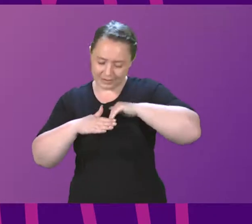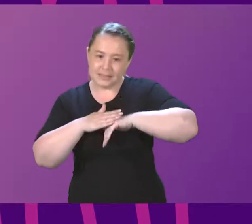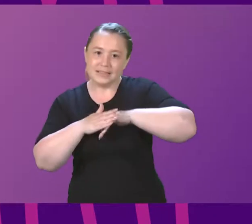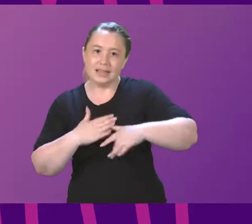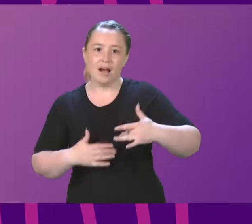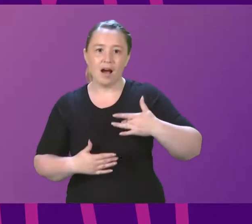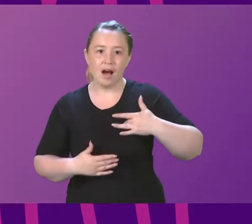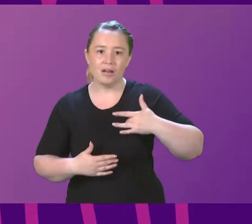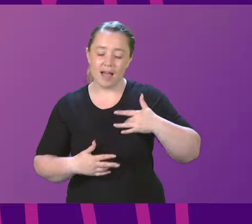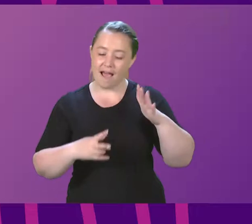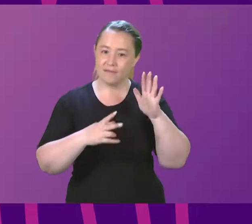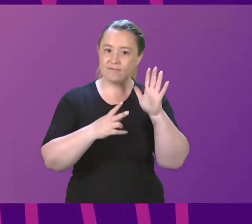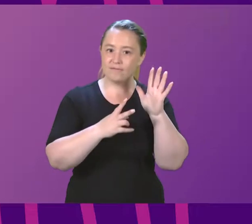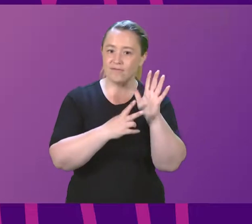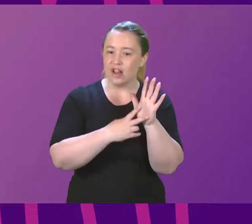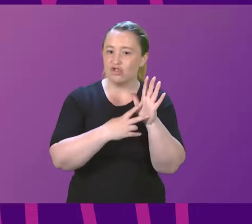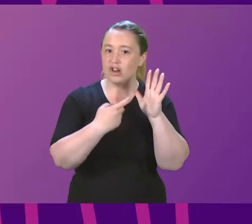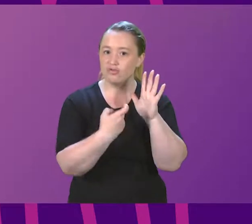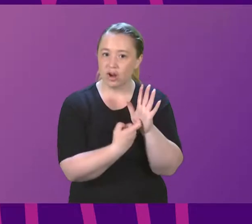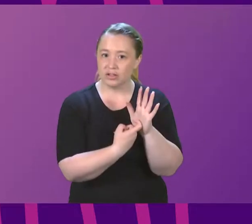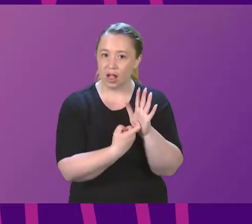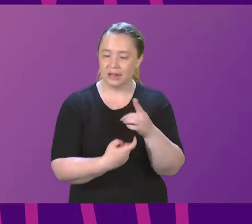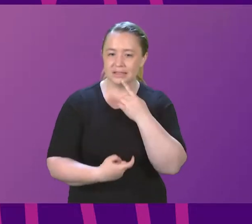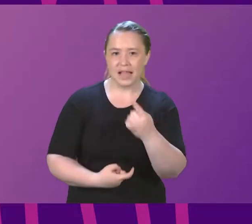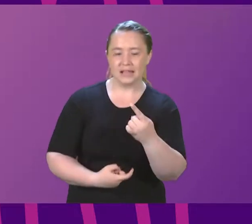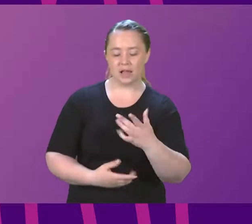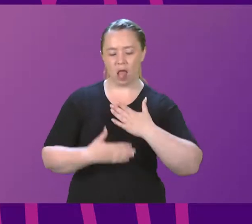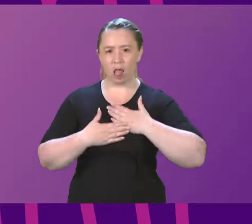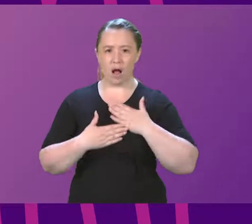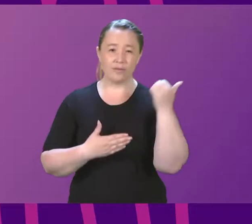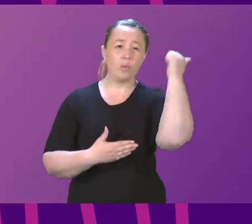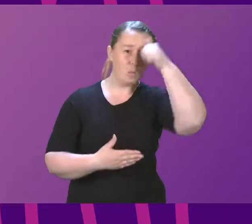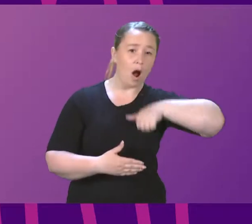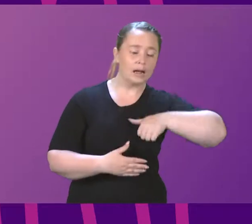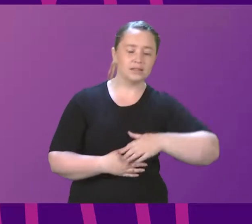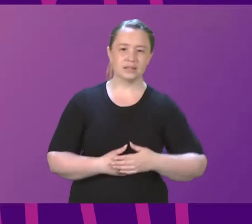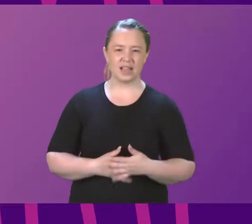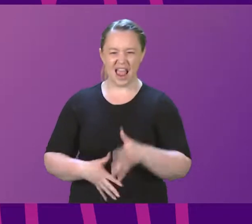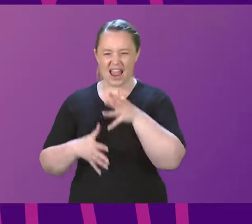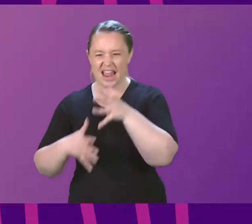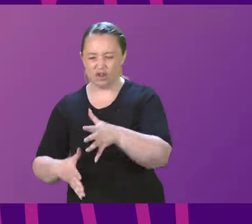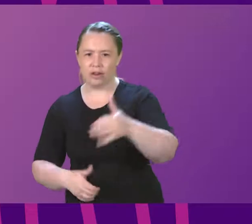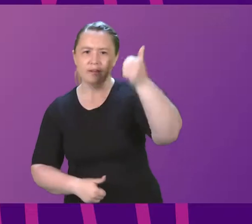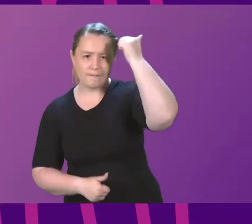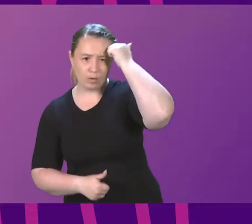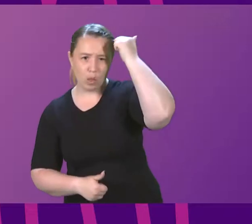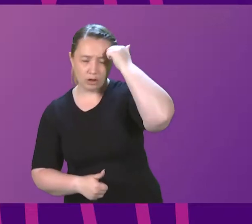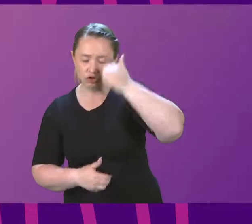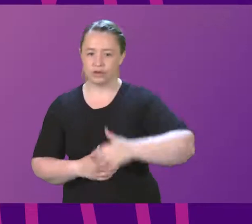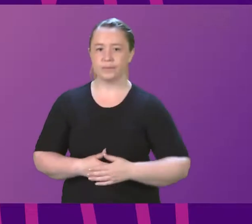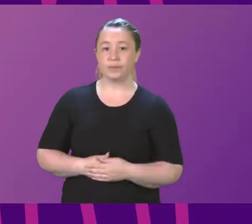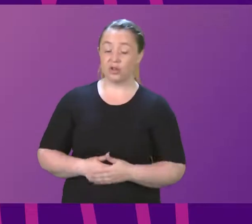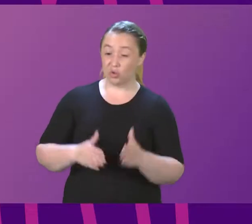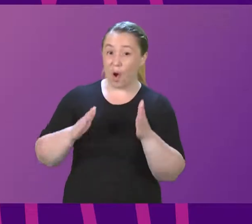Russell, the philosopher, puts it, love is wise and hatred is foolish. We must learn to understand